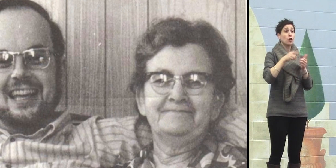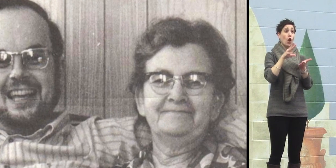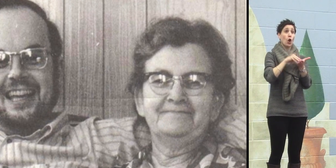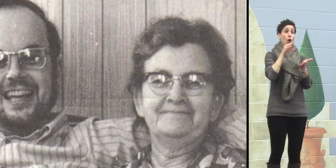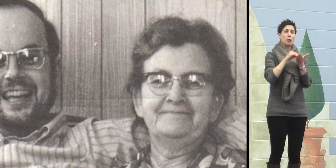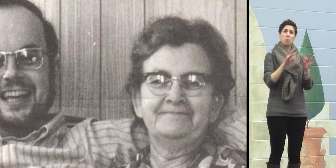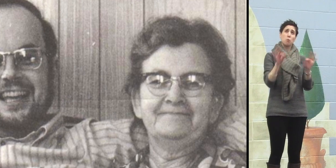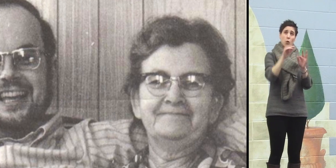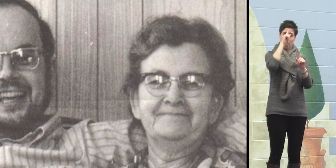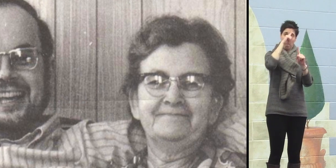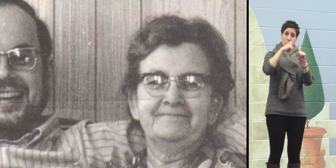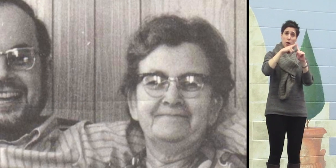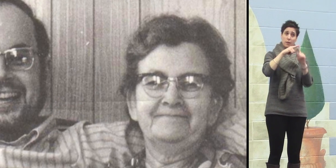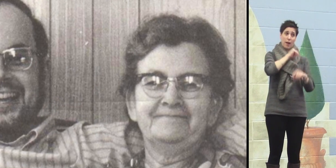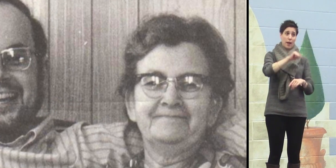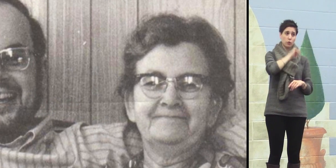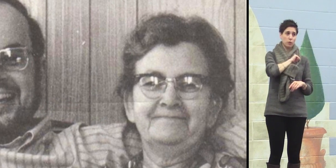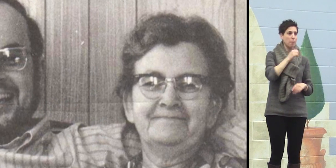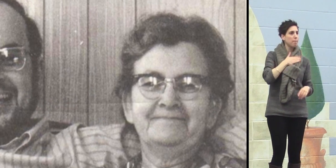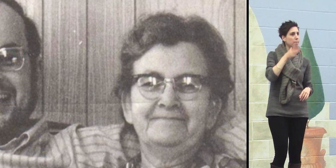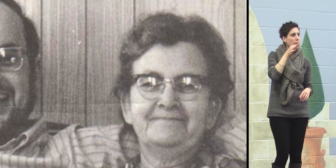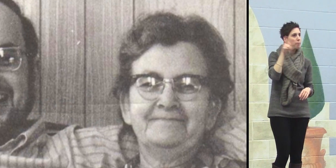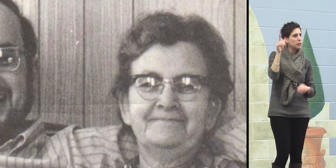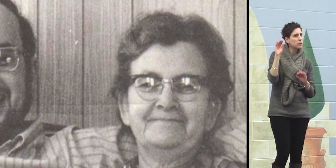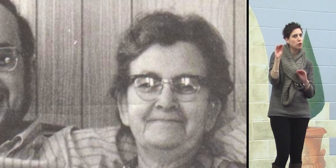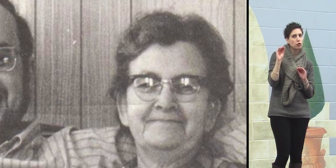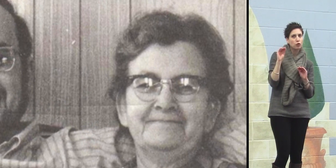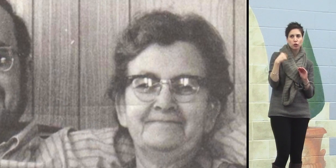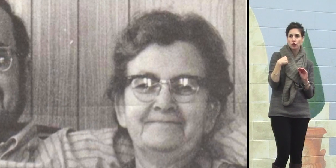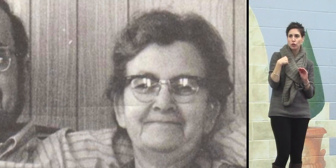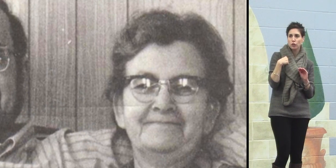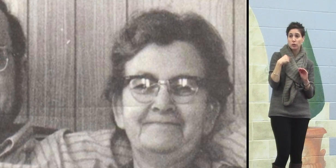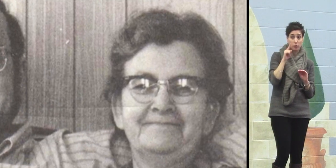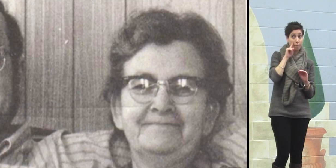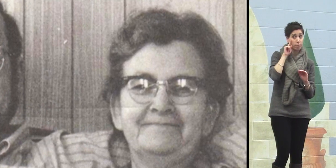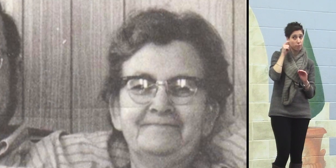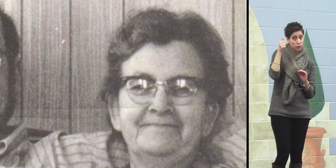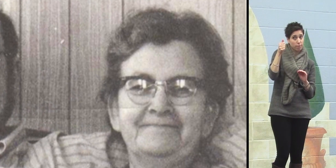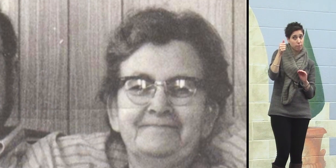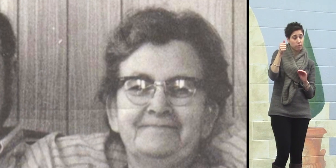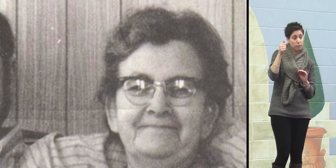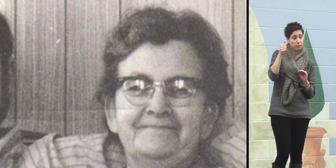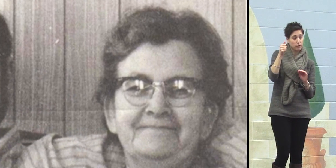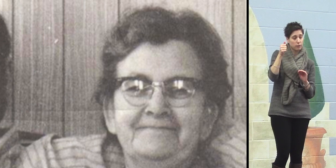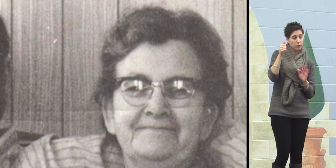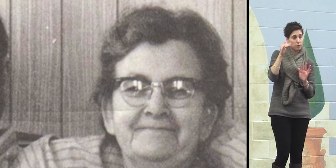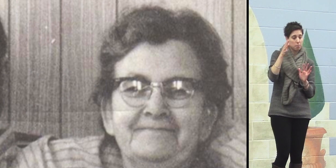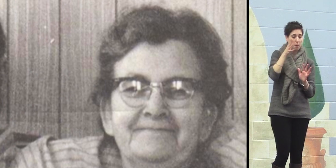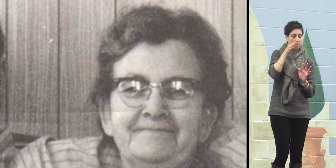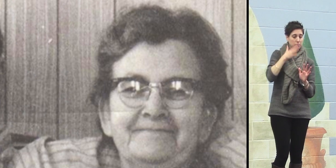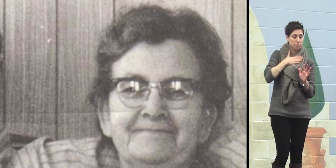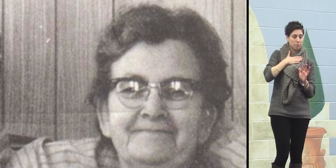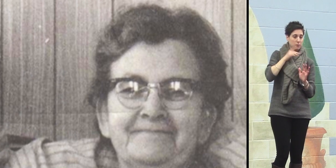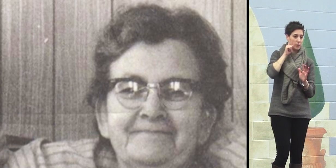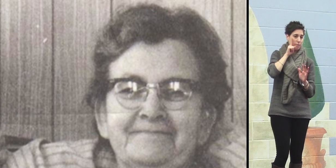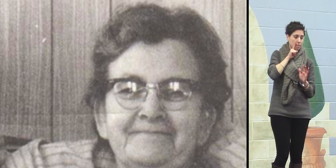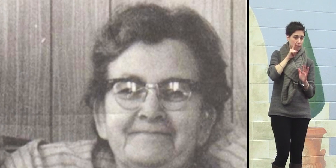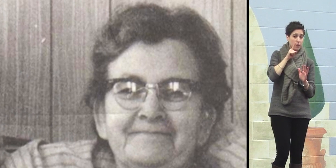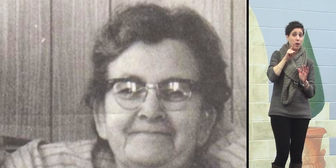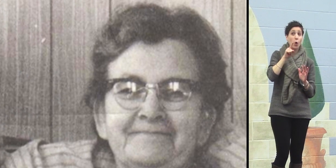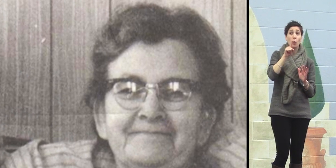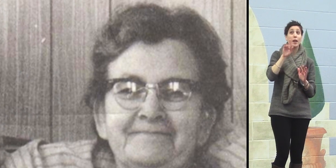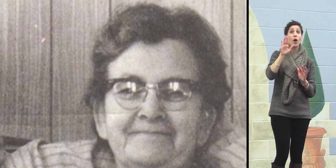my deaf mother, who spent the last few years of her life